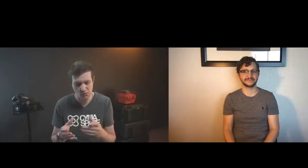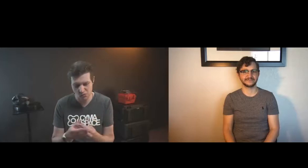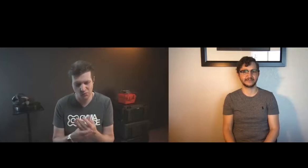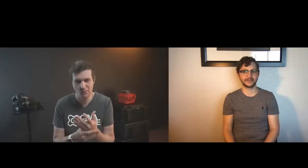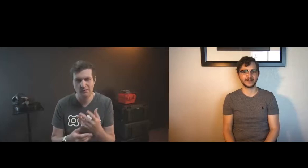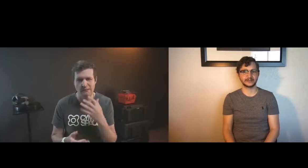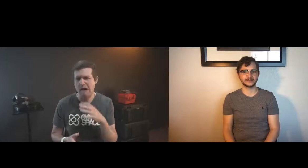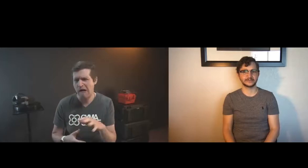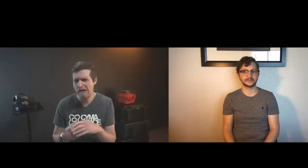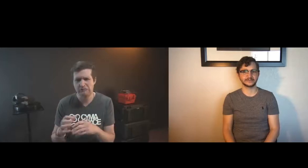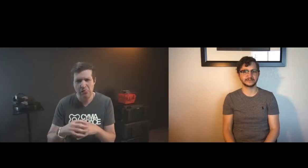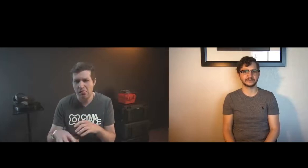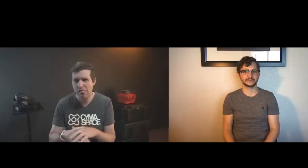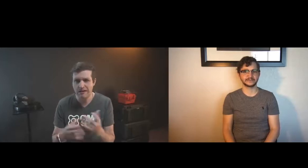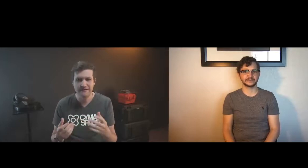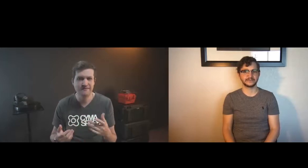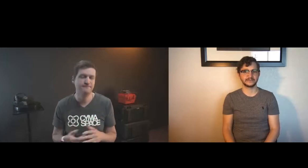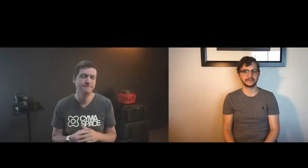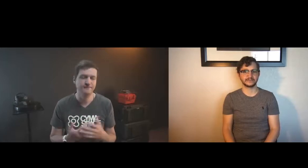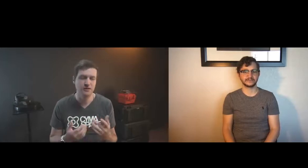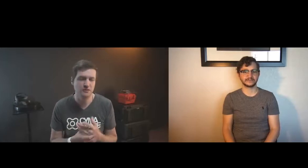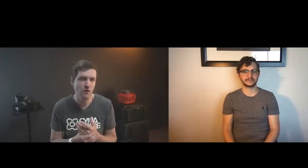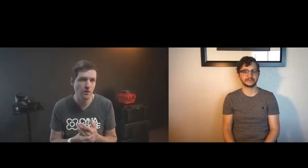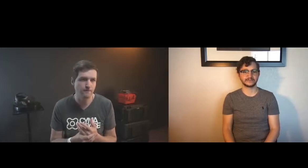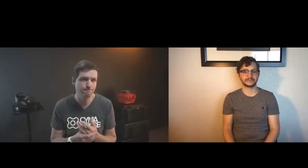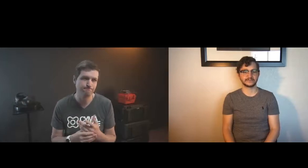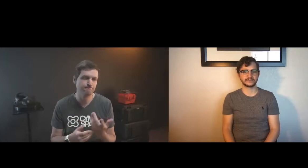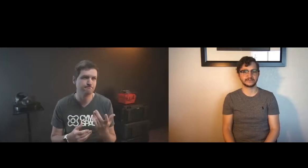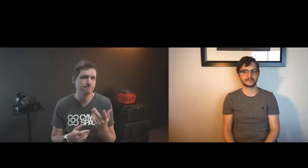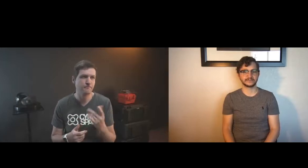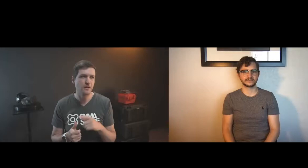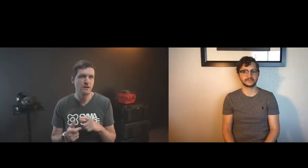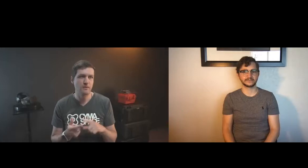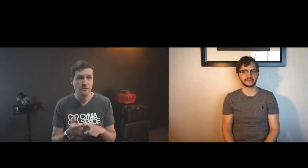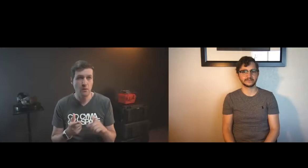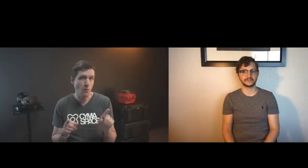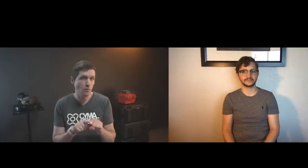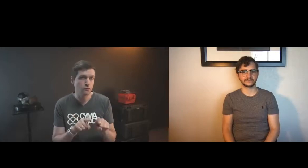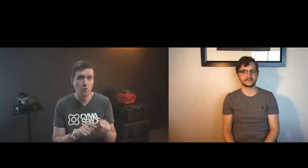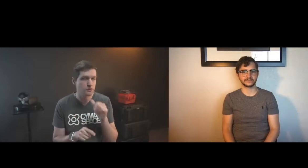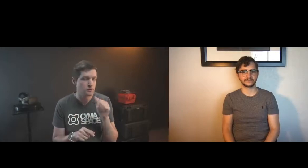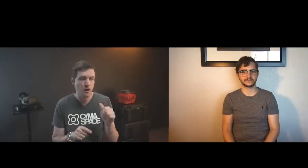accept the technology they're not going to want to wear gloves that are uncomfortable and too hot